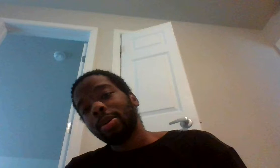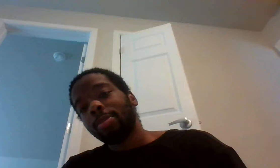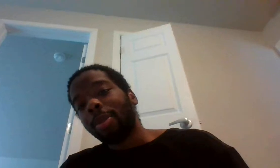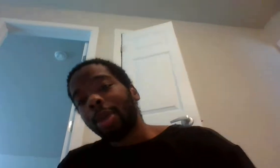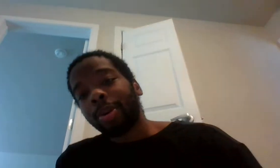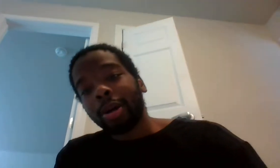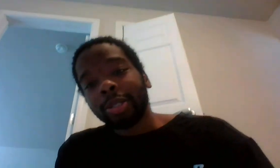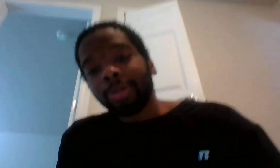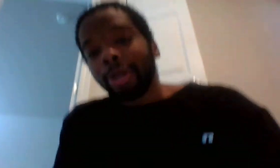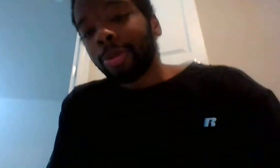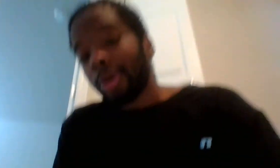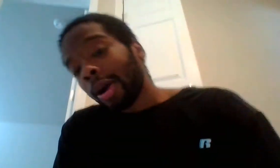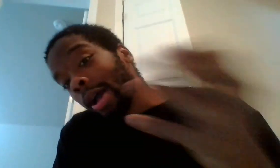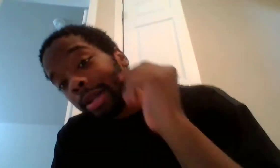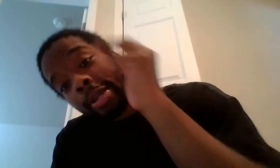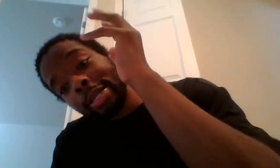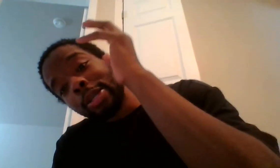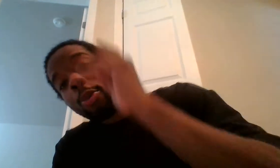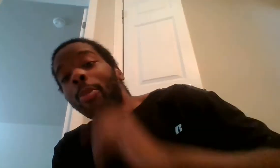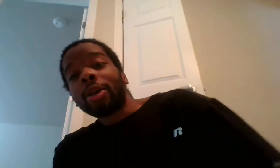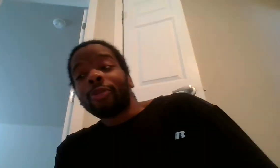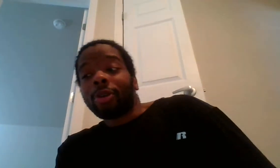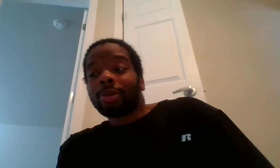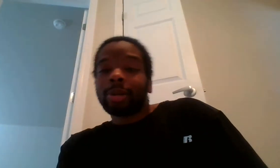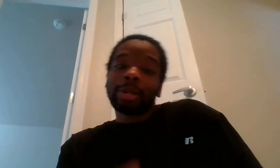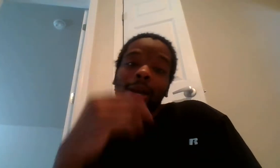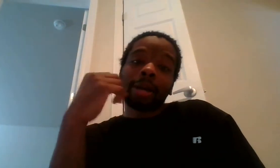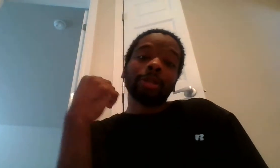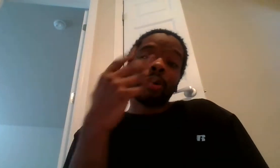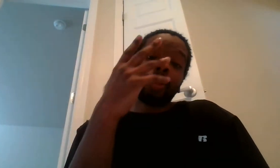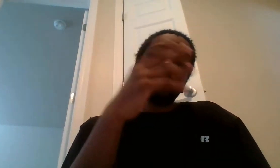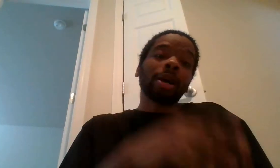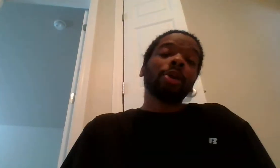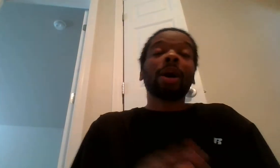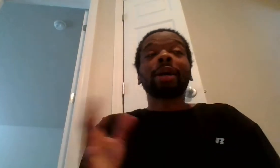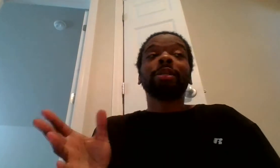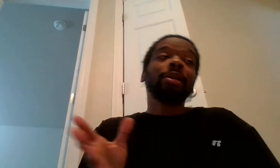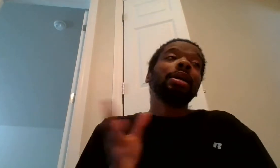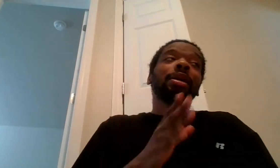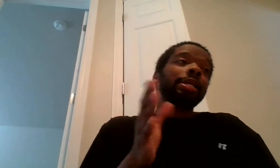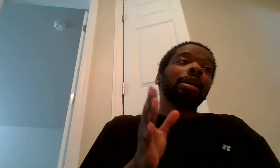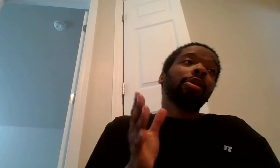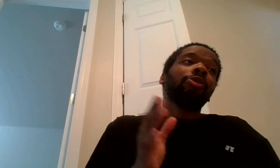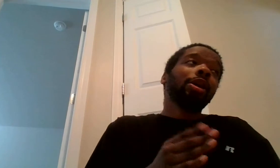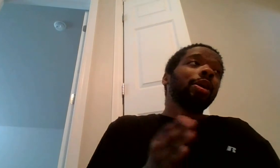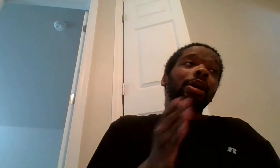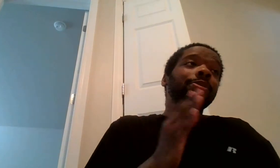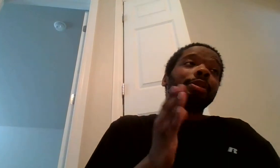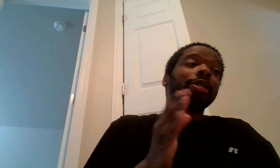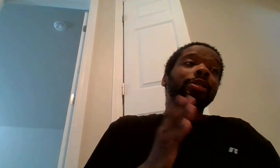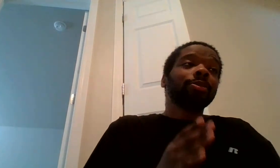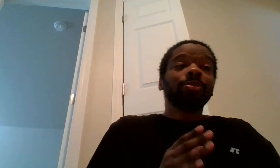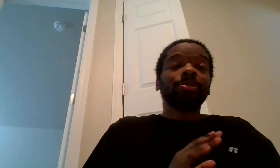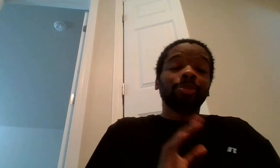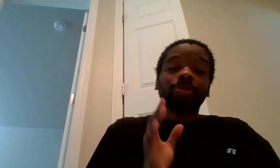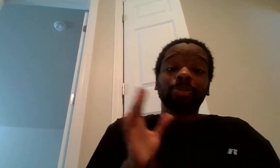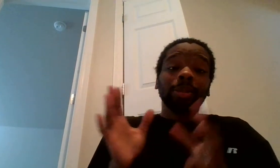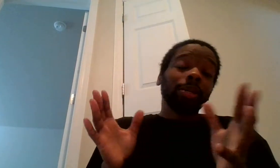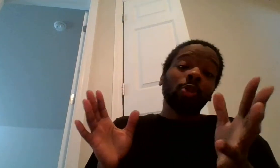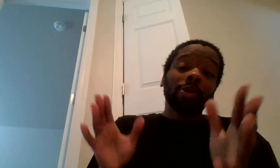My apologies people. This is all my fault. No, I forgot. No, actually it's not what forgot. I just, whatever.